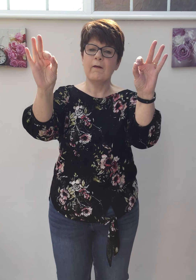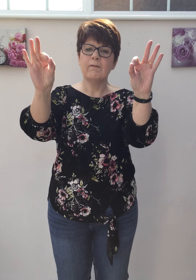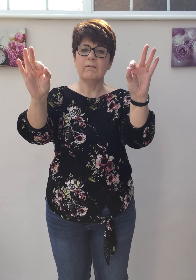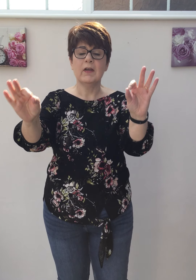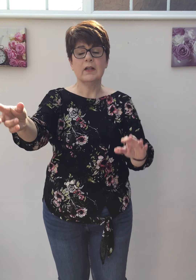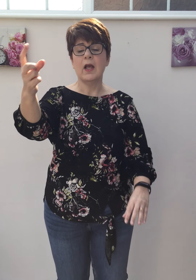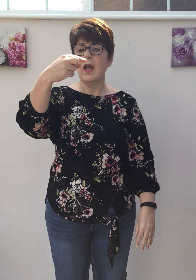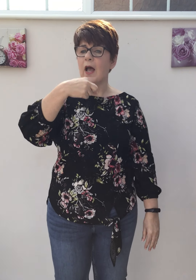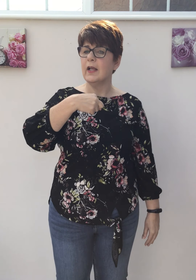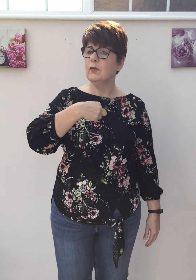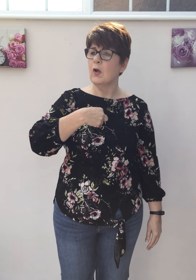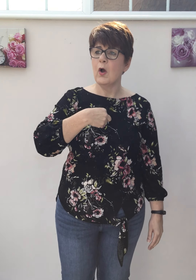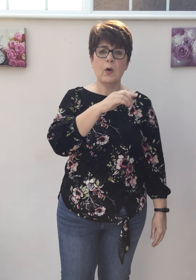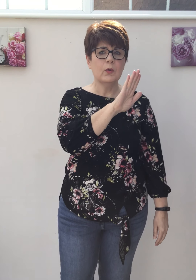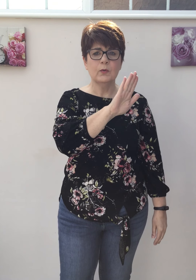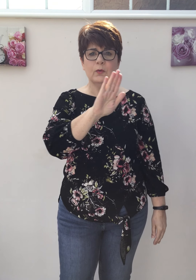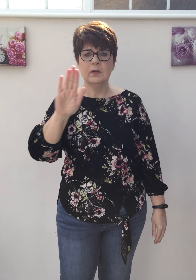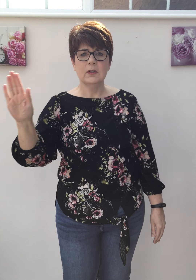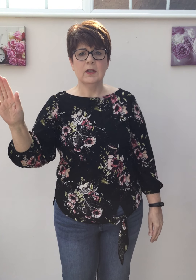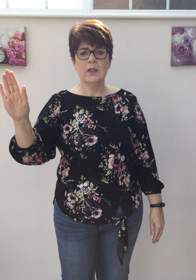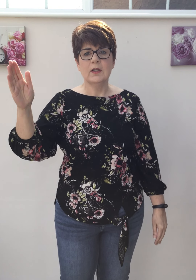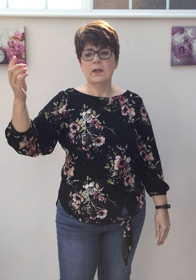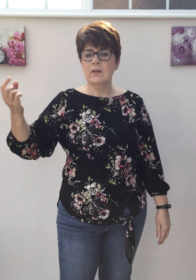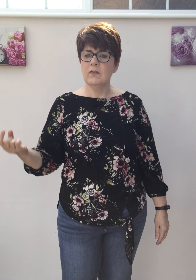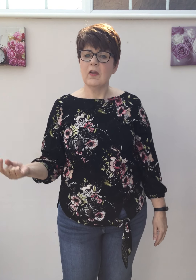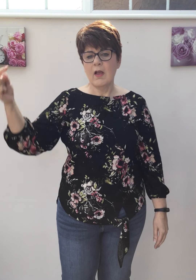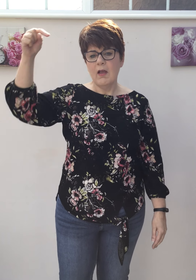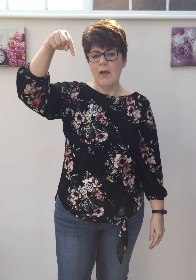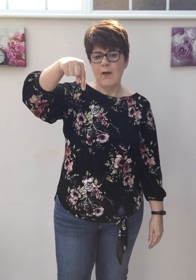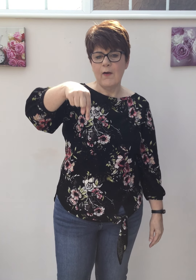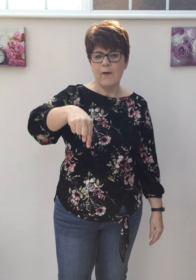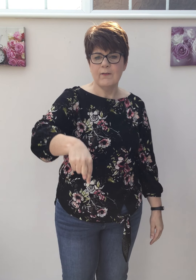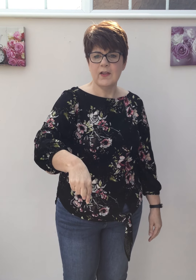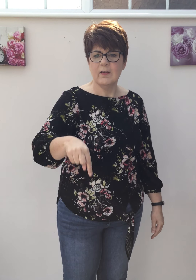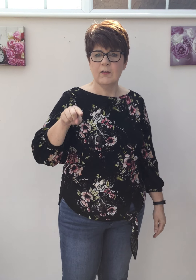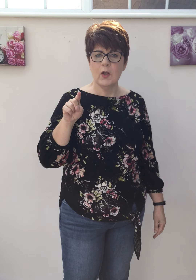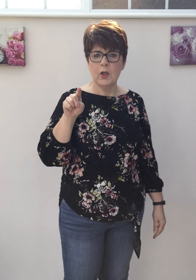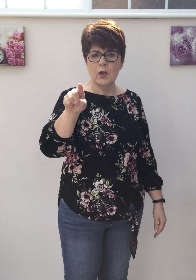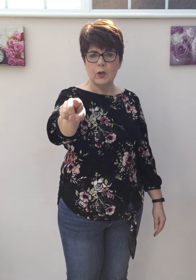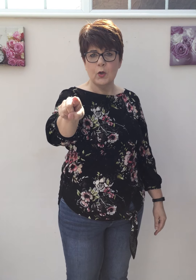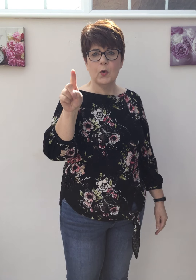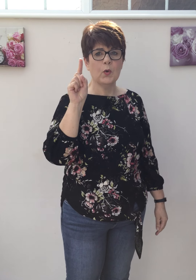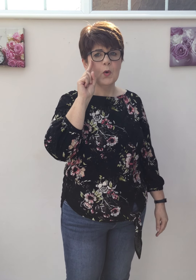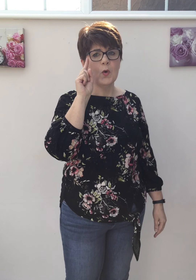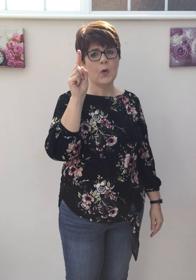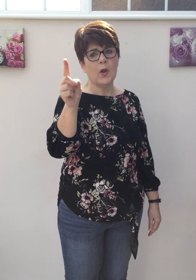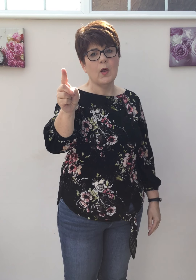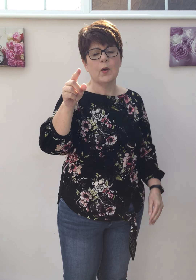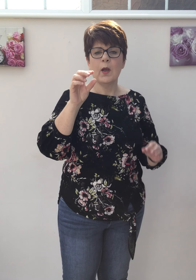don't deserve it You look